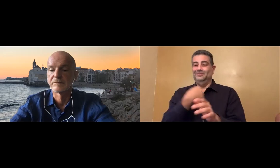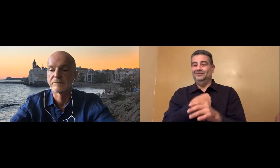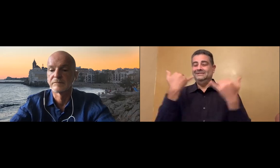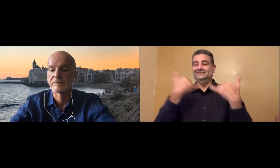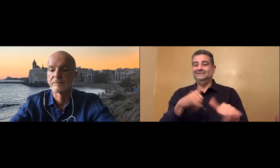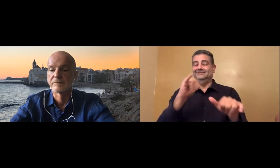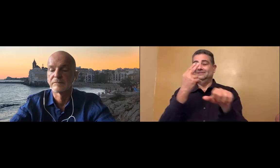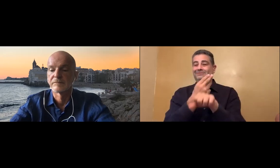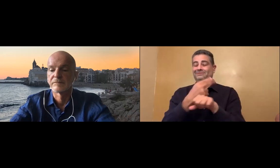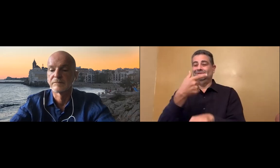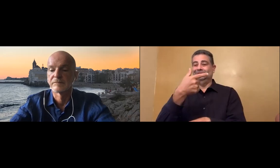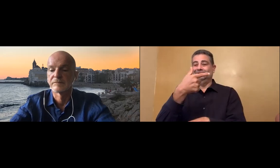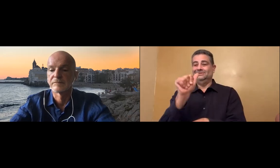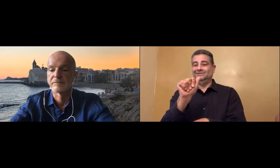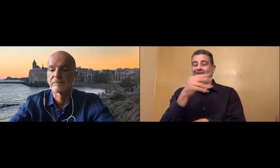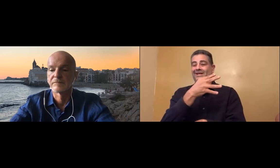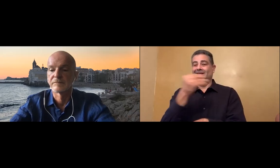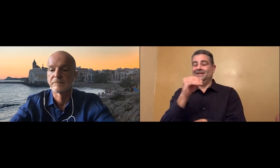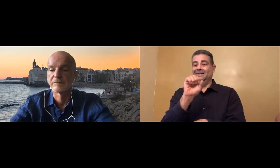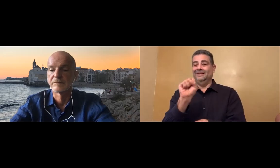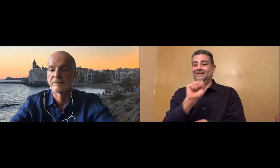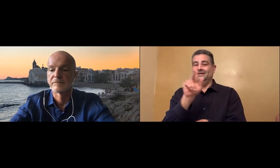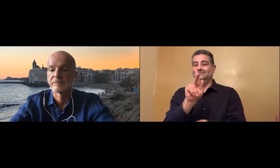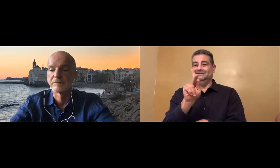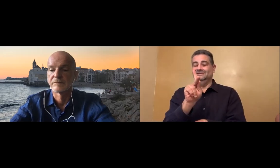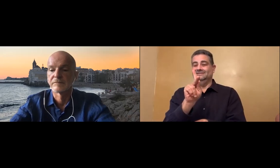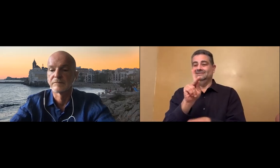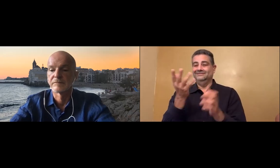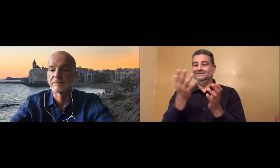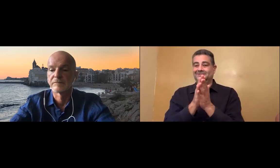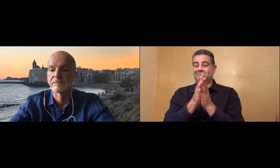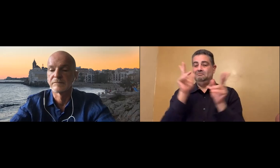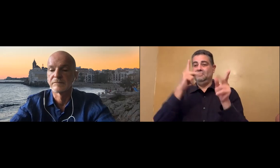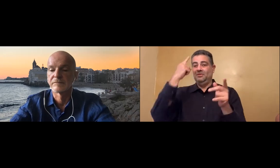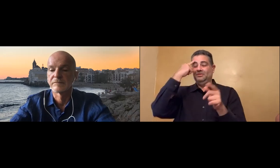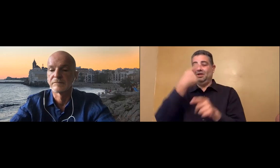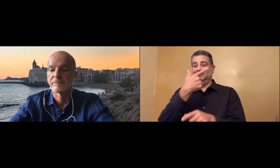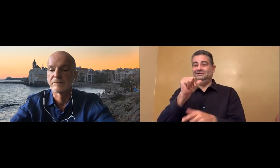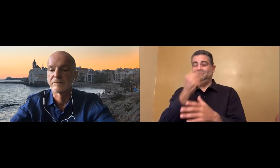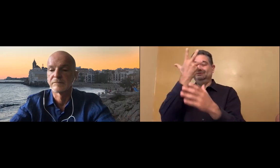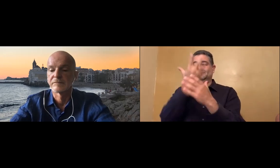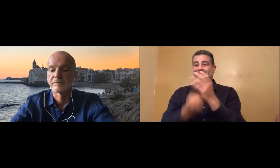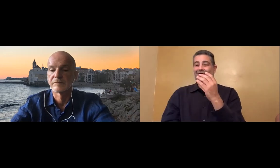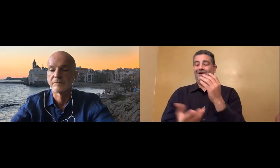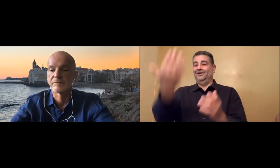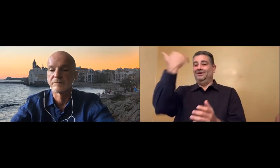Maybe you noticed in that video, we still use the old turn-taking conventions of GA and SK.